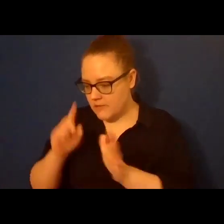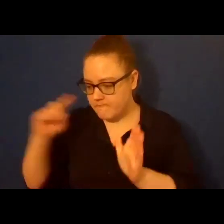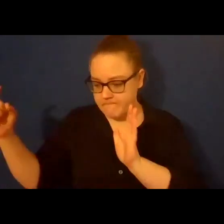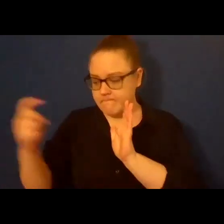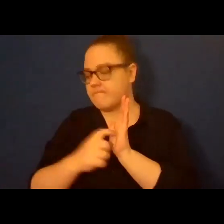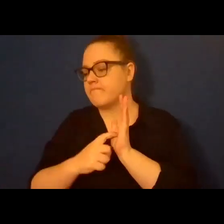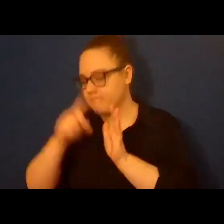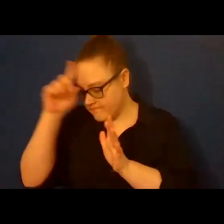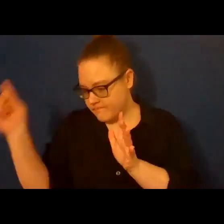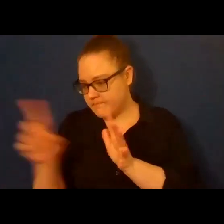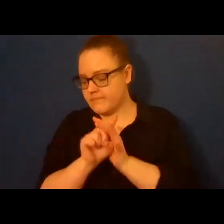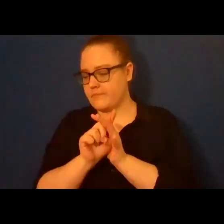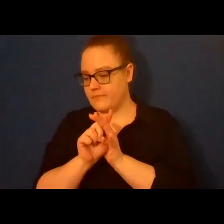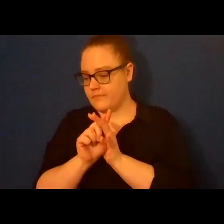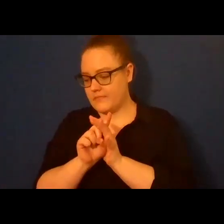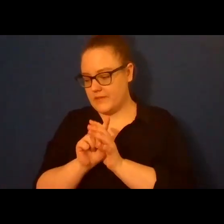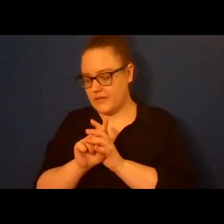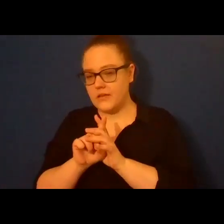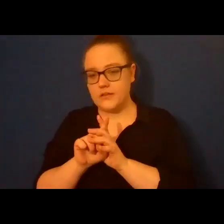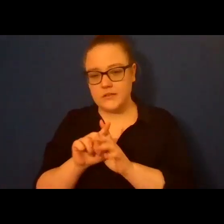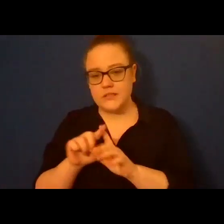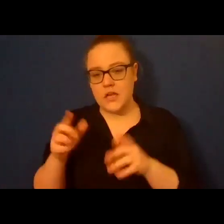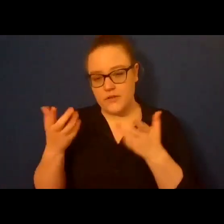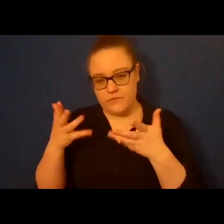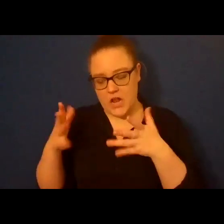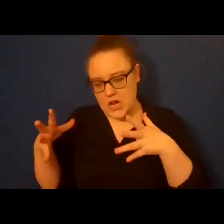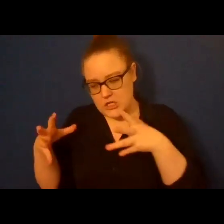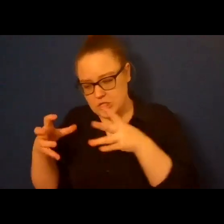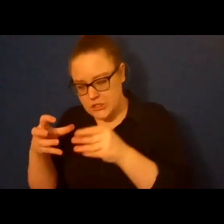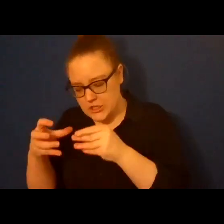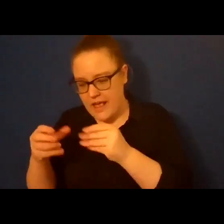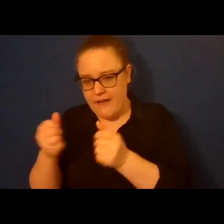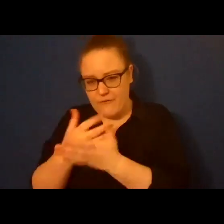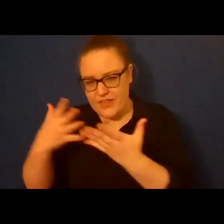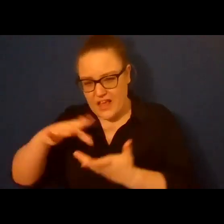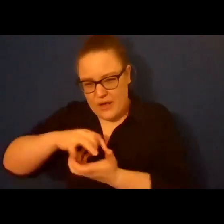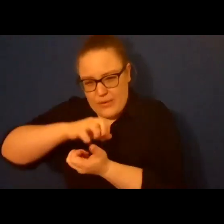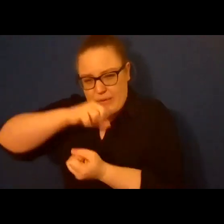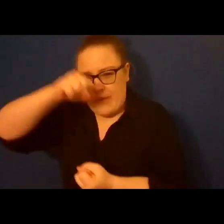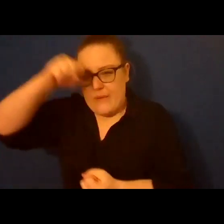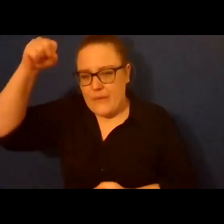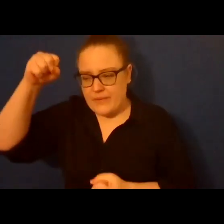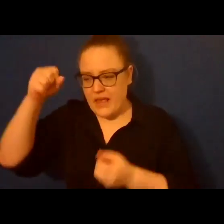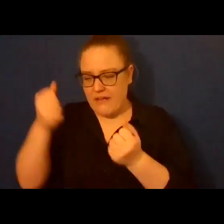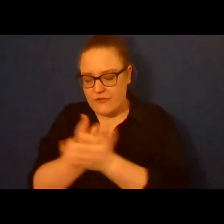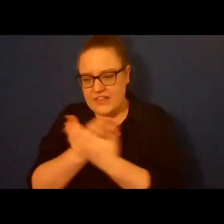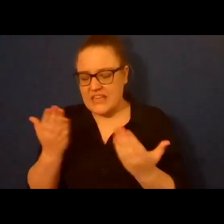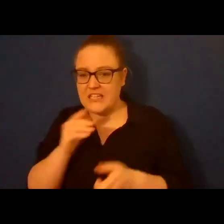until Gabriel squeezed away what was empty in him that the prophet could be filled with miracle.